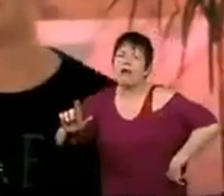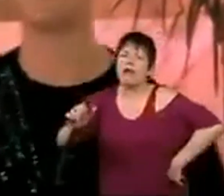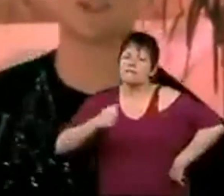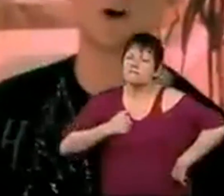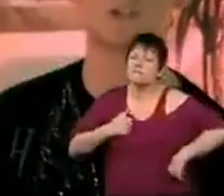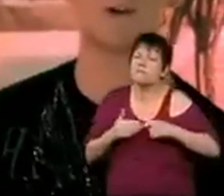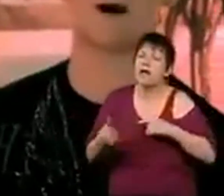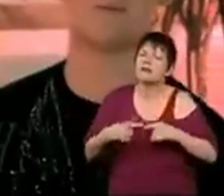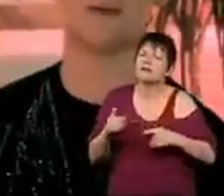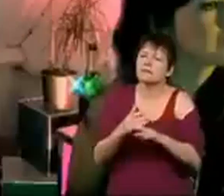doing going to the chorus about my bit